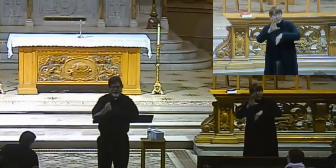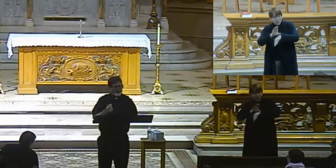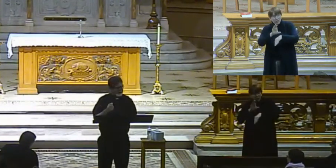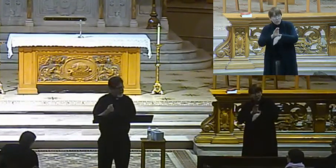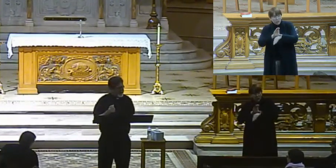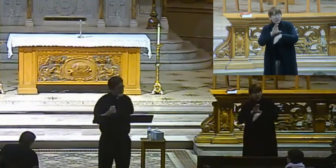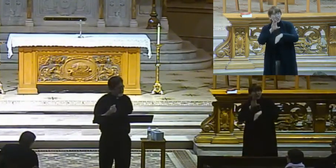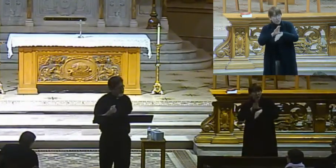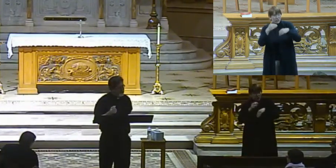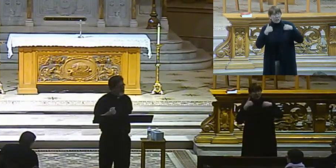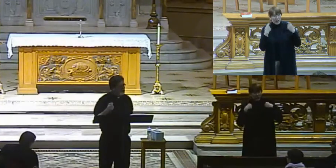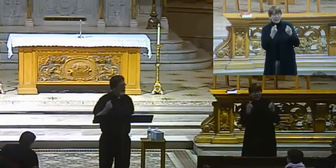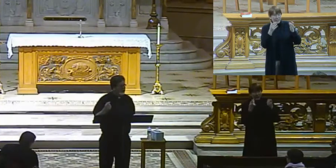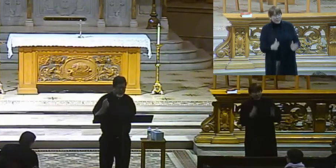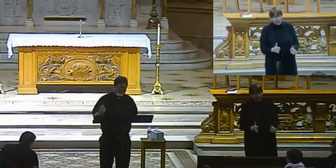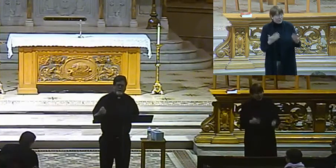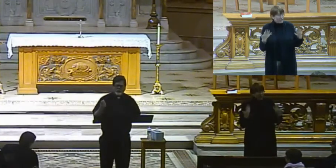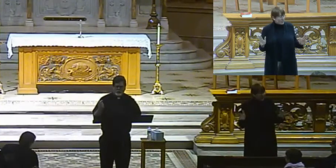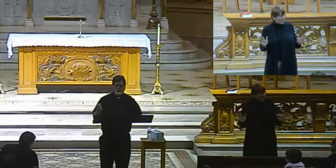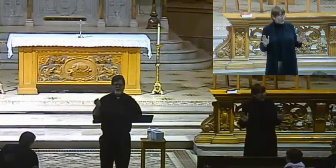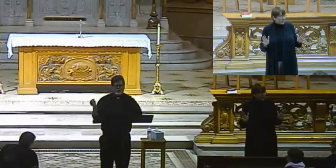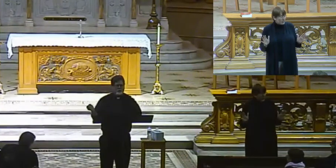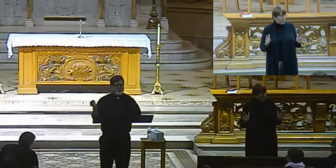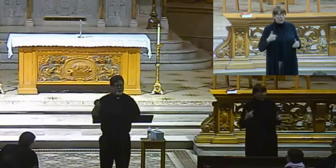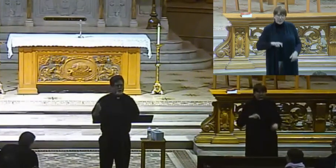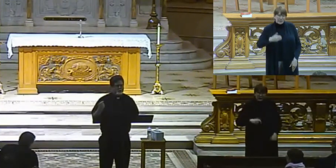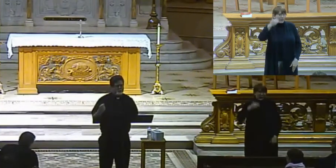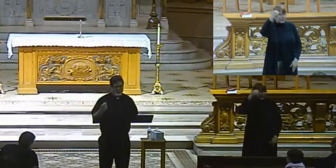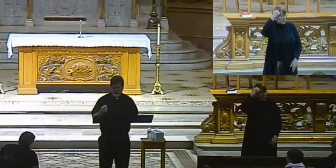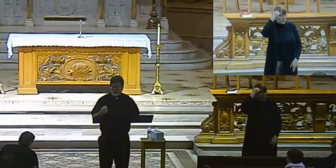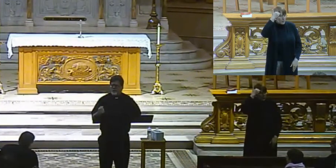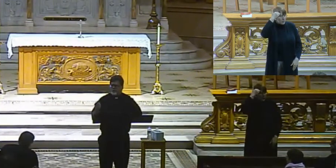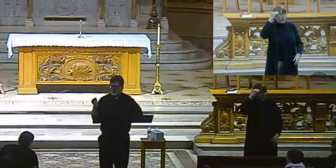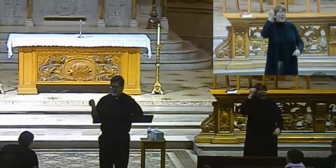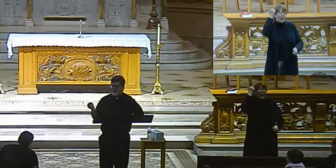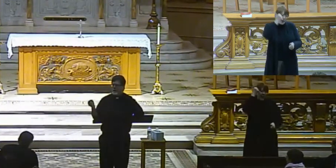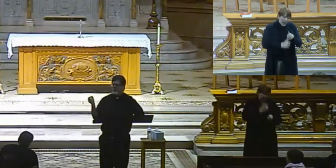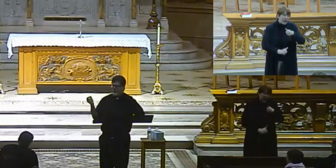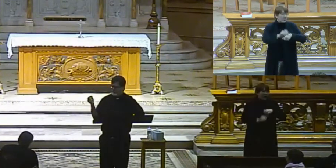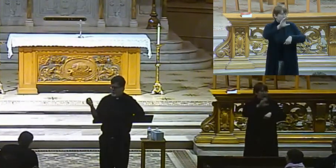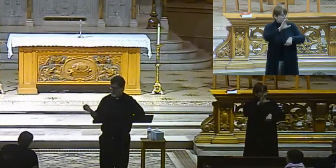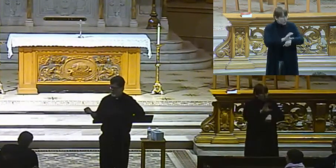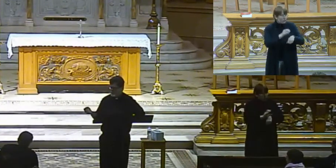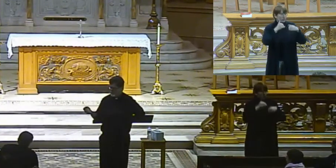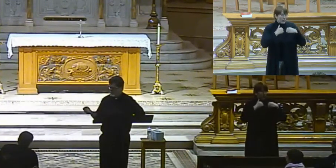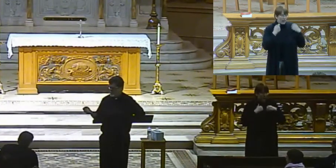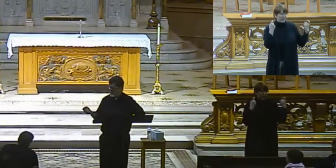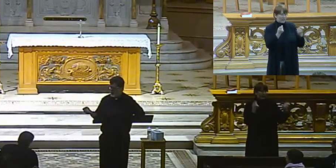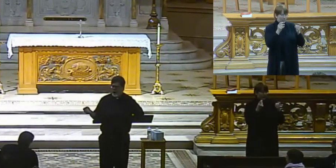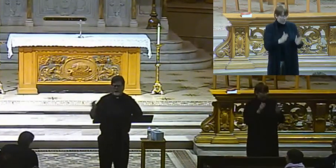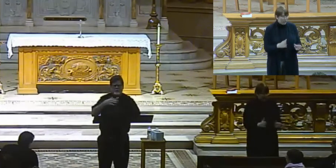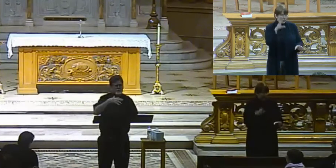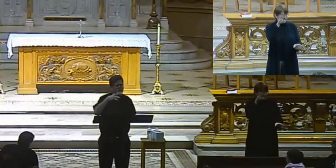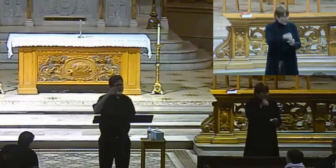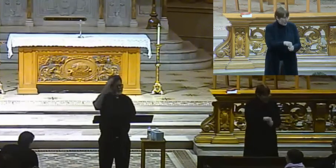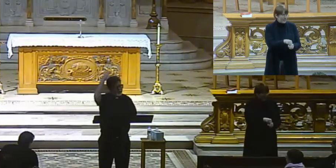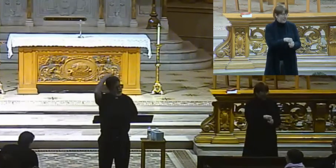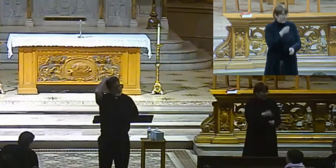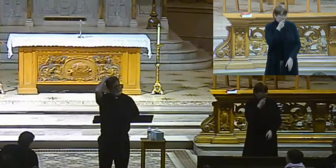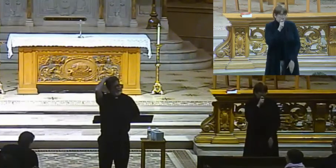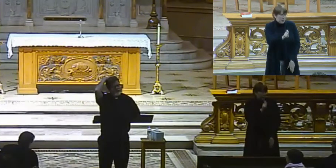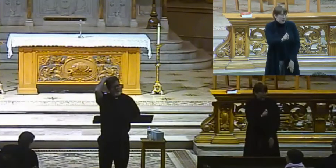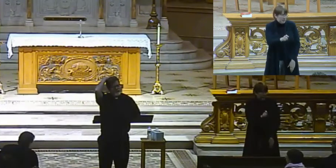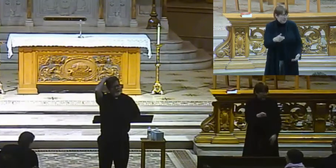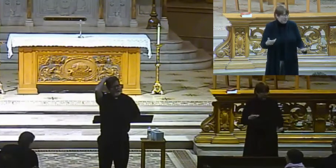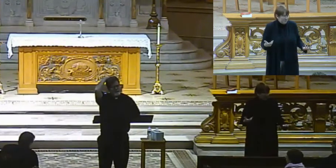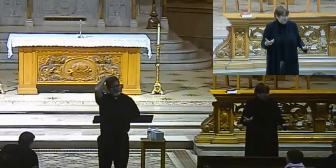recognize that, all right? We are, every church is going to be a church that is made up of sinners, all right? I used the image